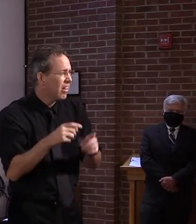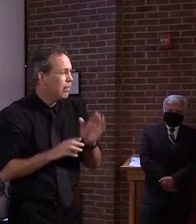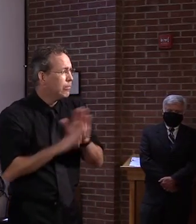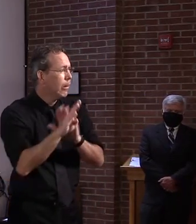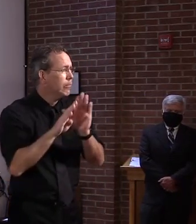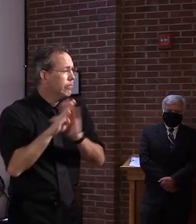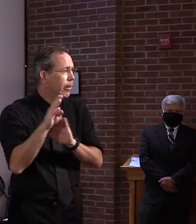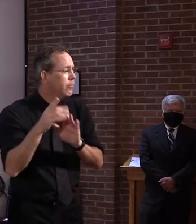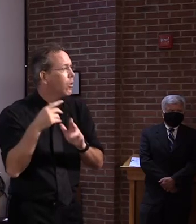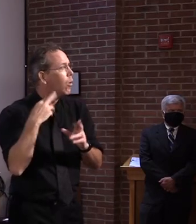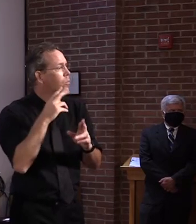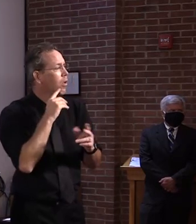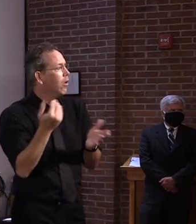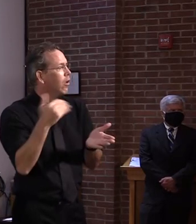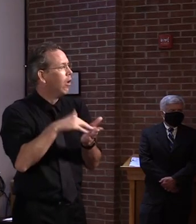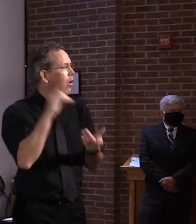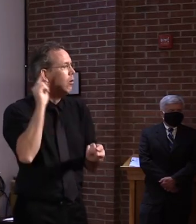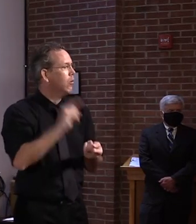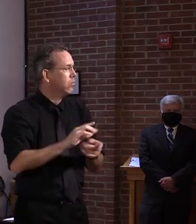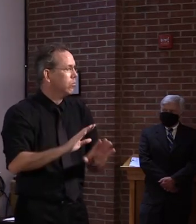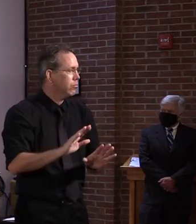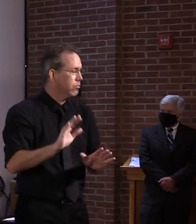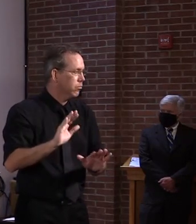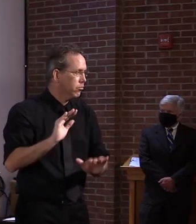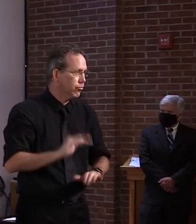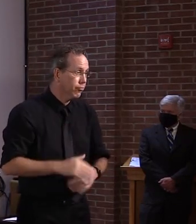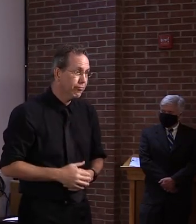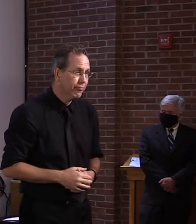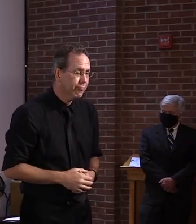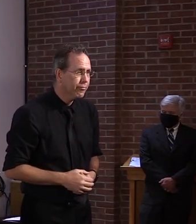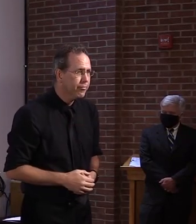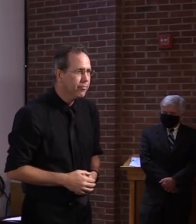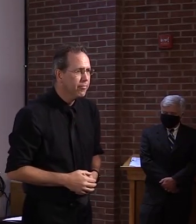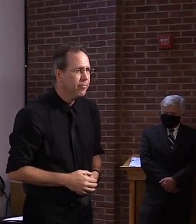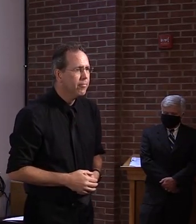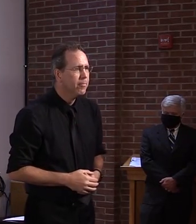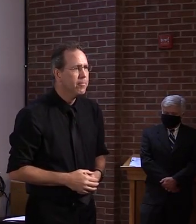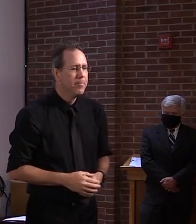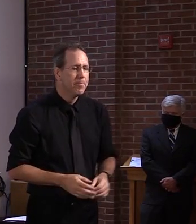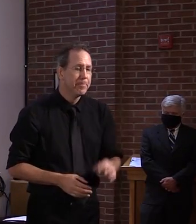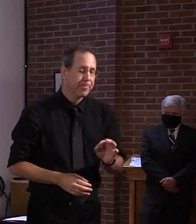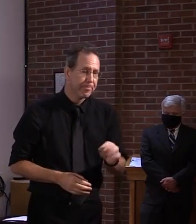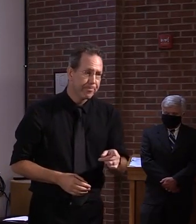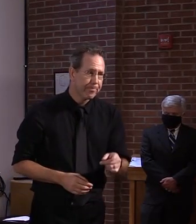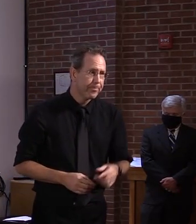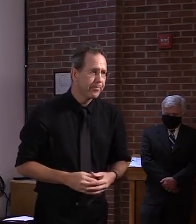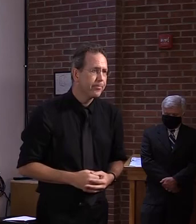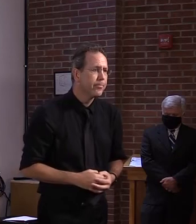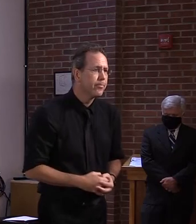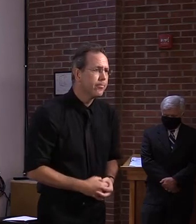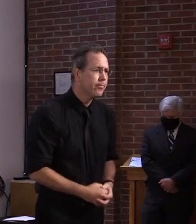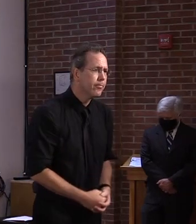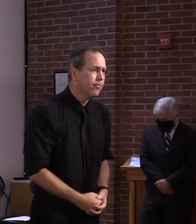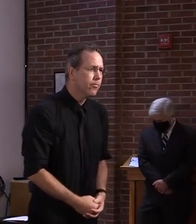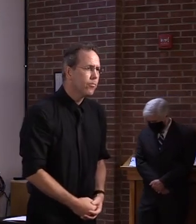Okay, thank you. Ms. Manoli, um, as we all know, one of the, one of the things that'll, that seems to